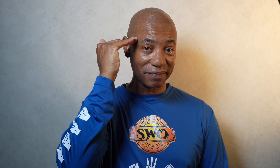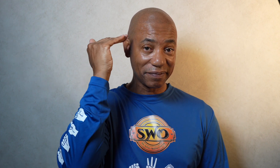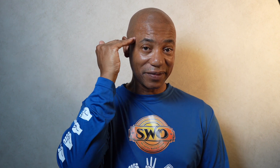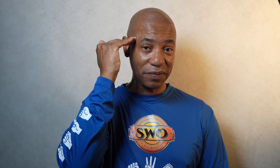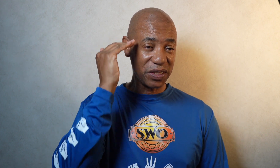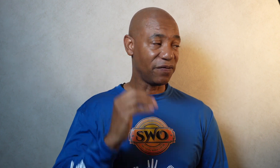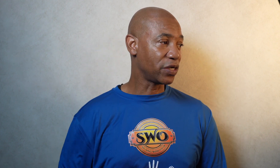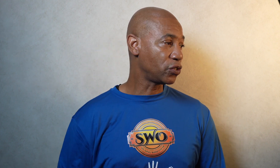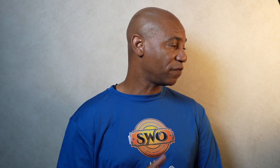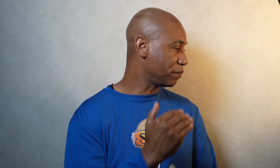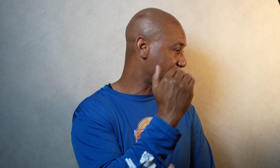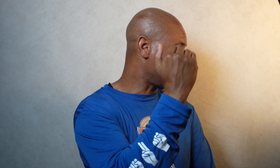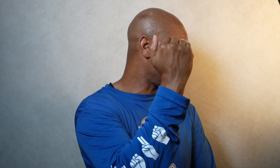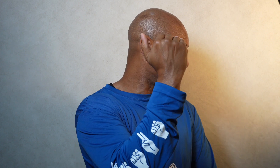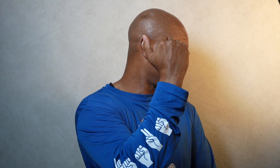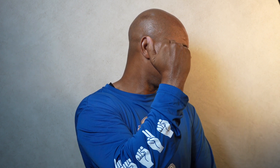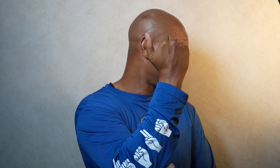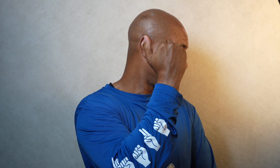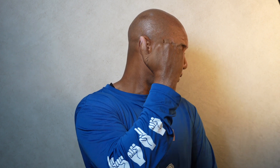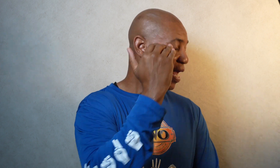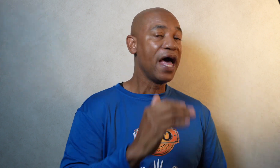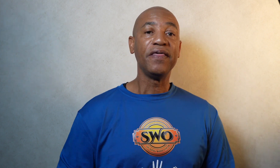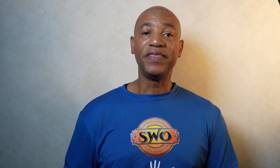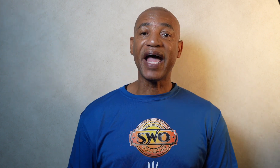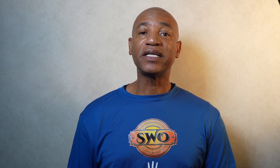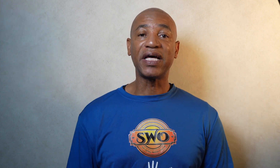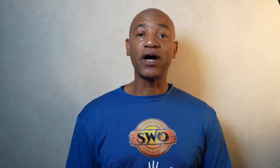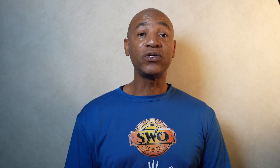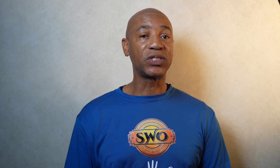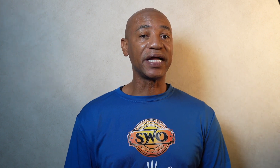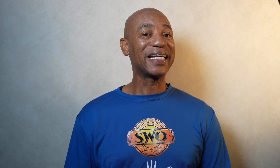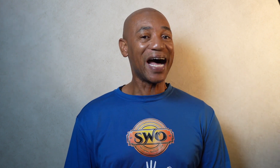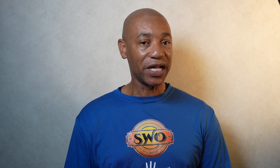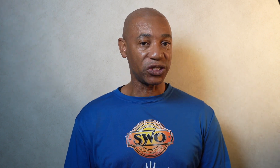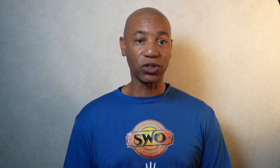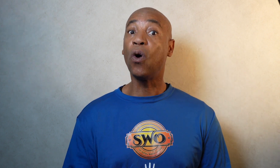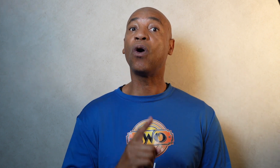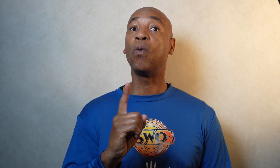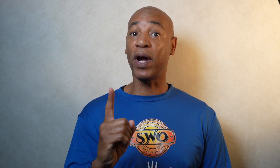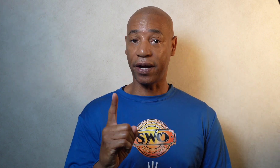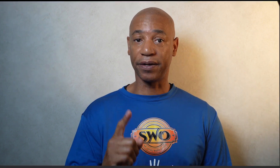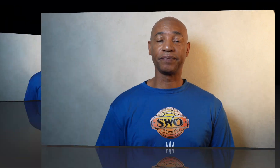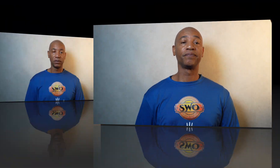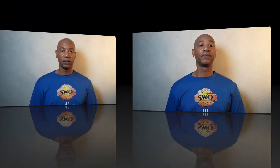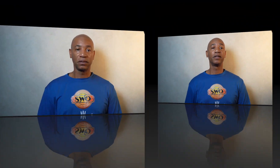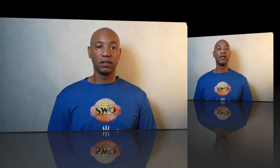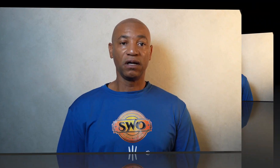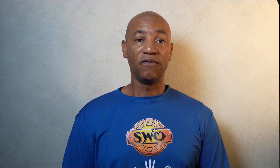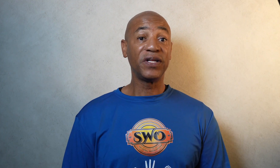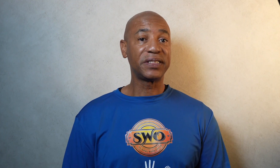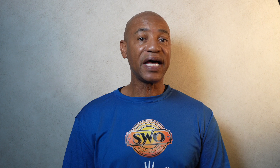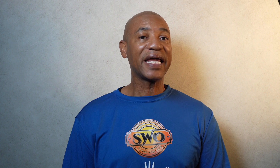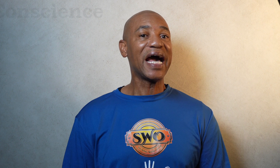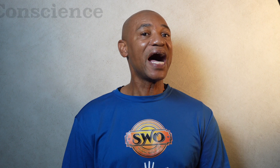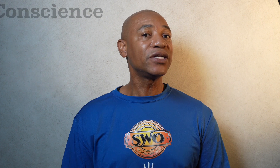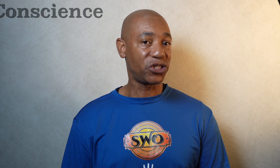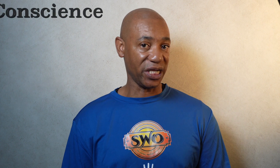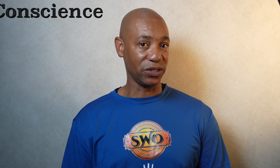Let me see if I can show you from the side. That is how you sign conscious or aware. For the sign conscience